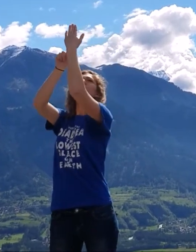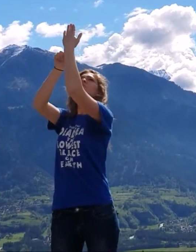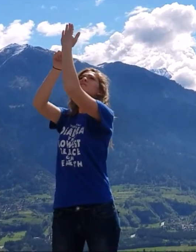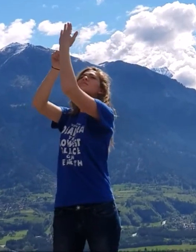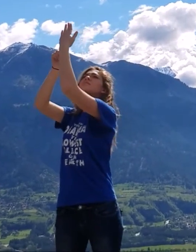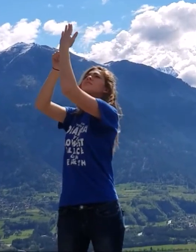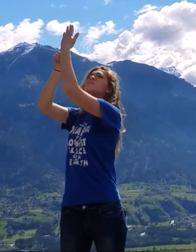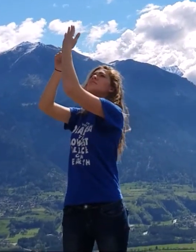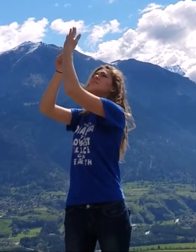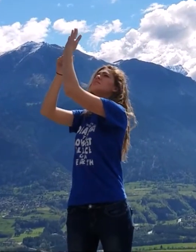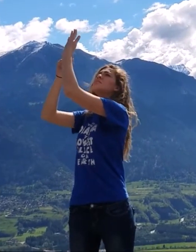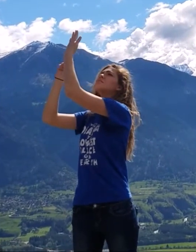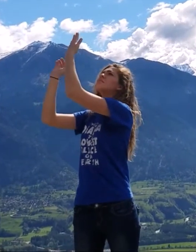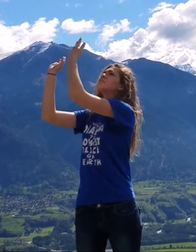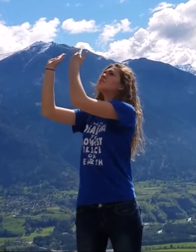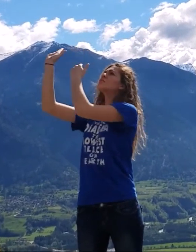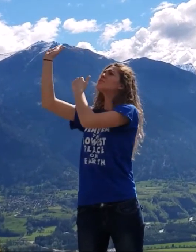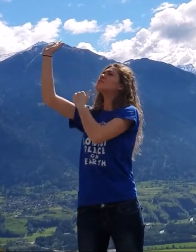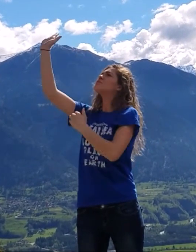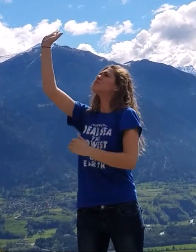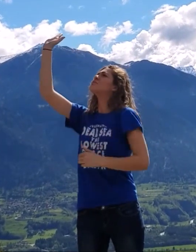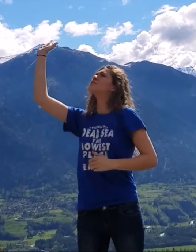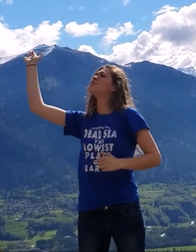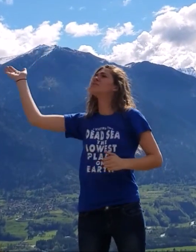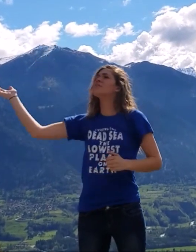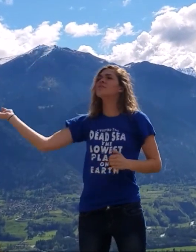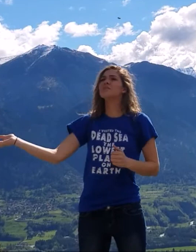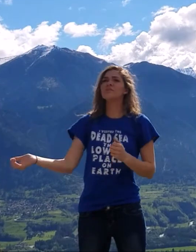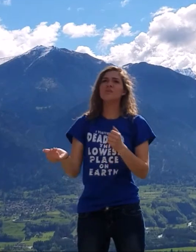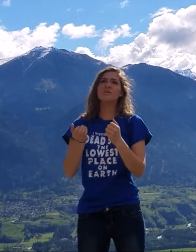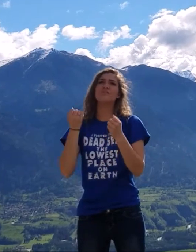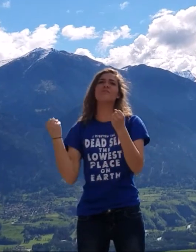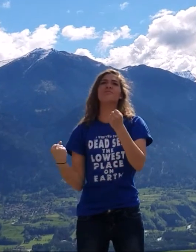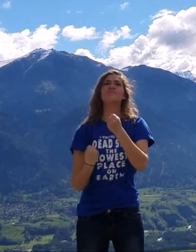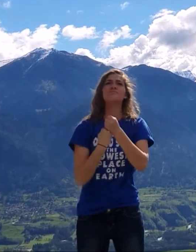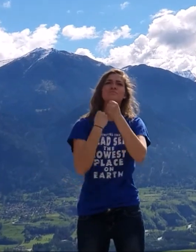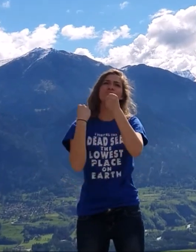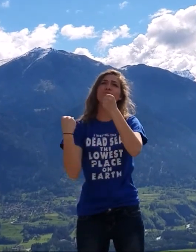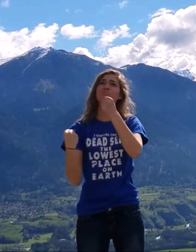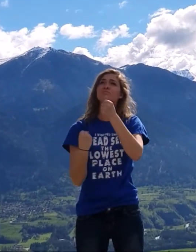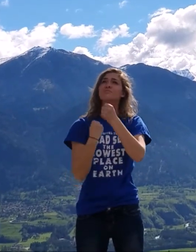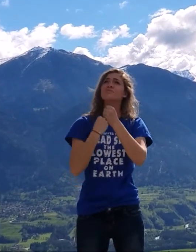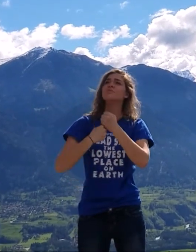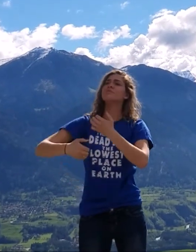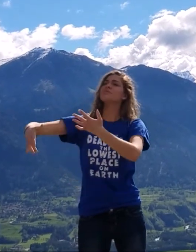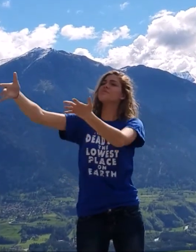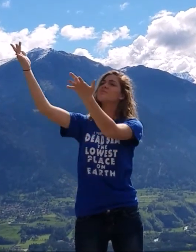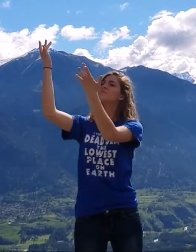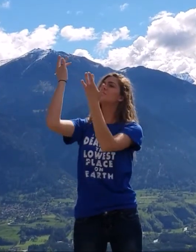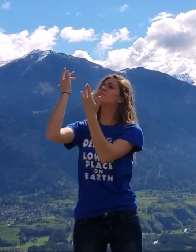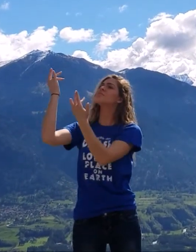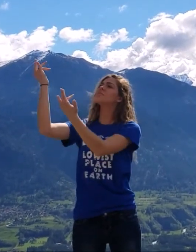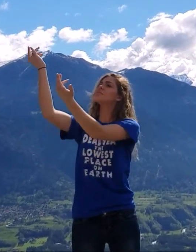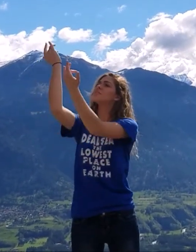witness To Thy great faithfulness, mercy